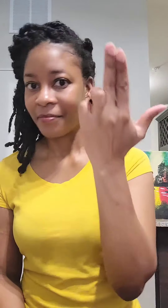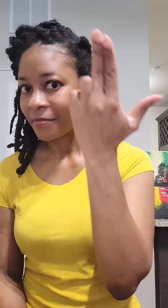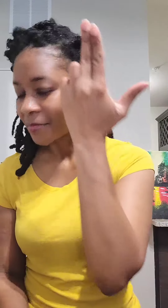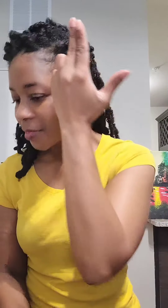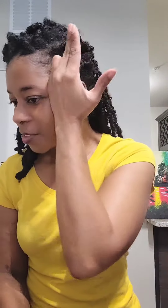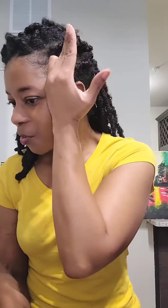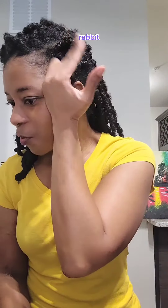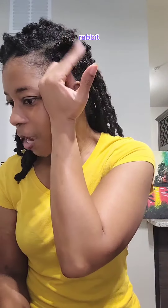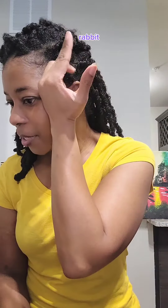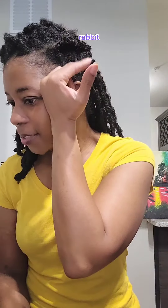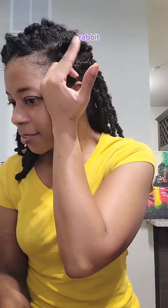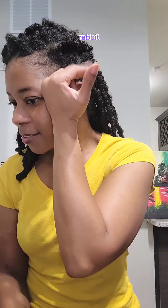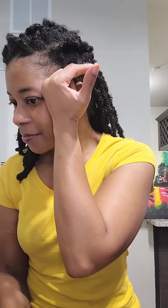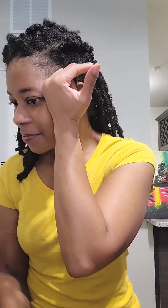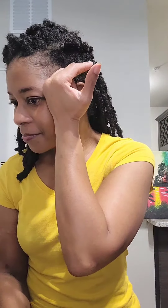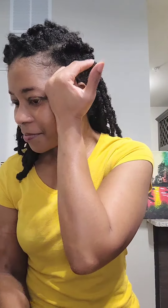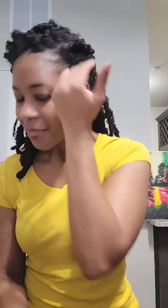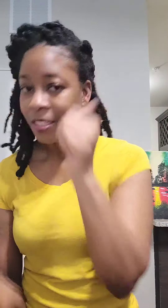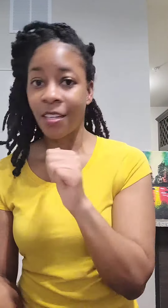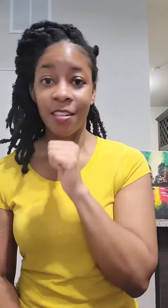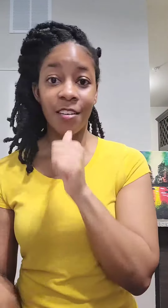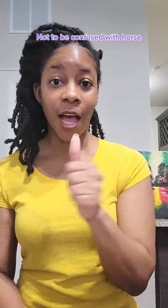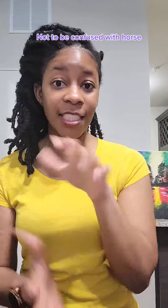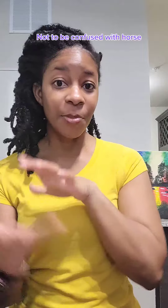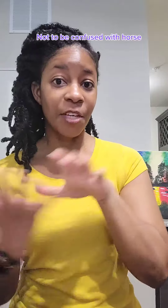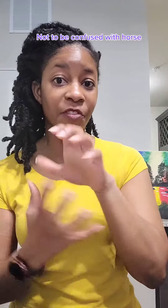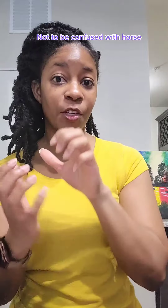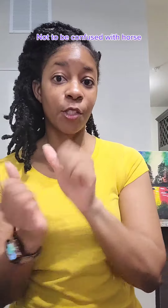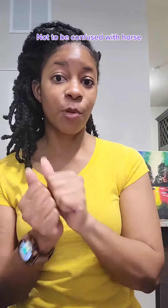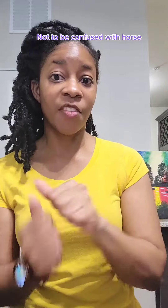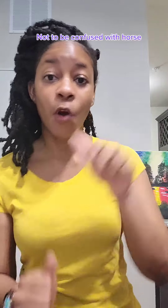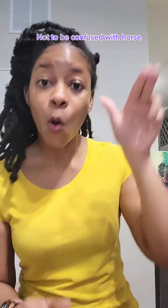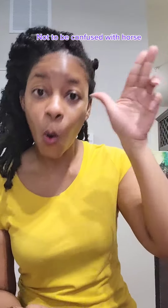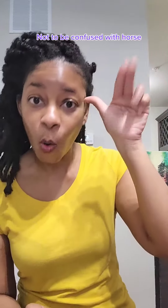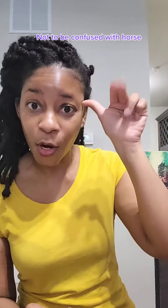Rabbit. Rabbit. Not to be confused with horse.